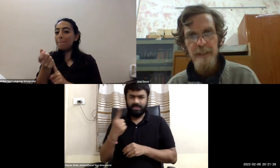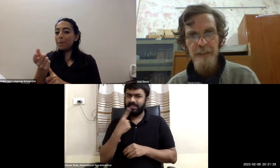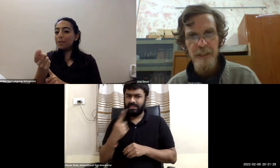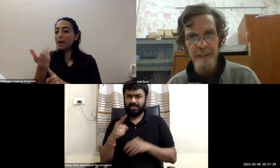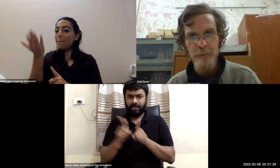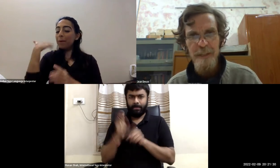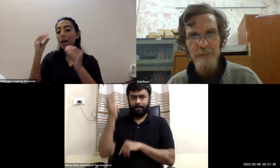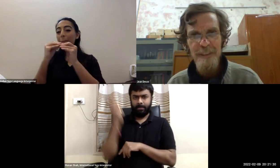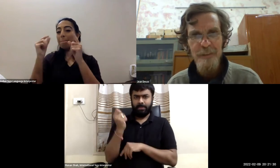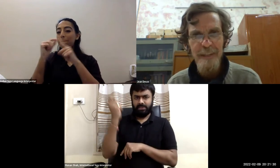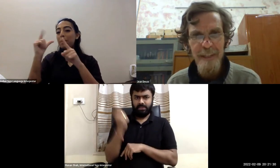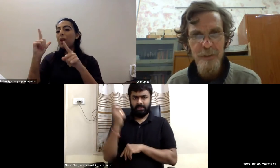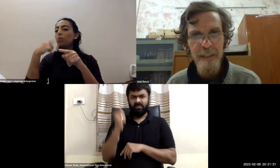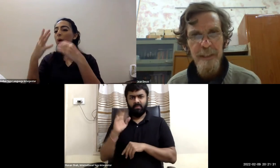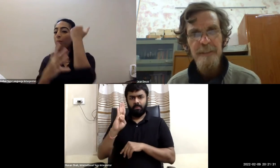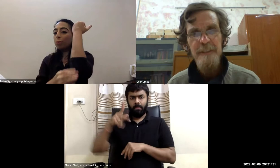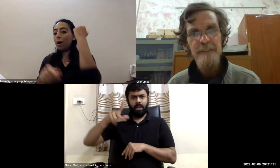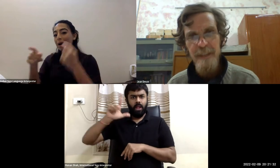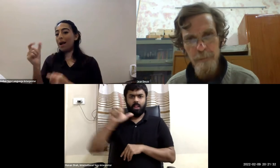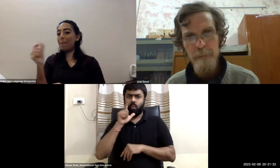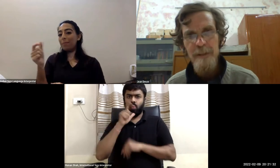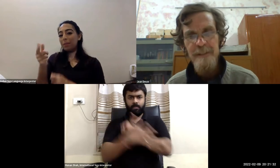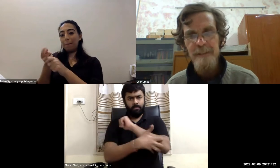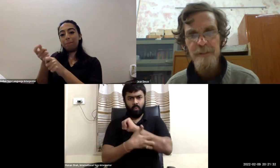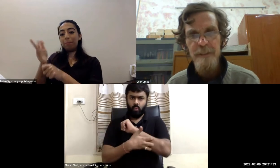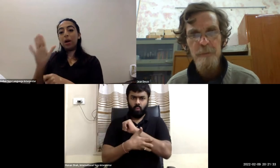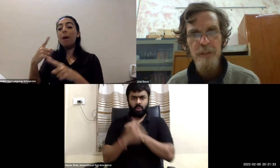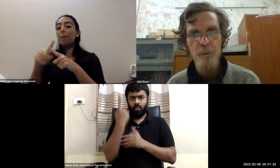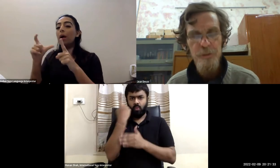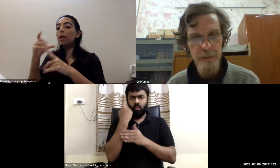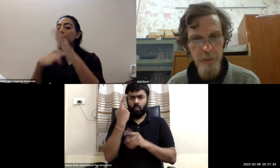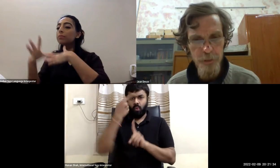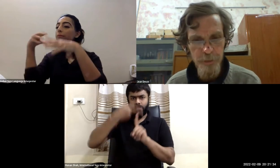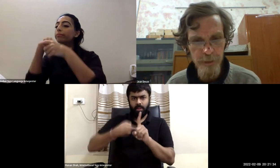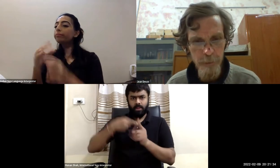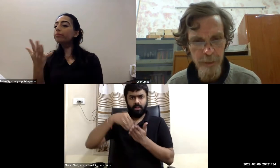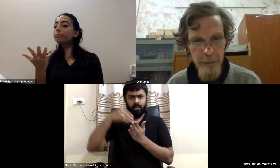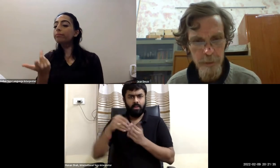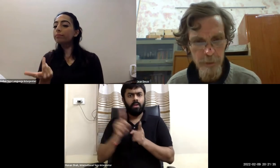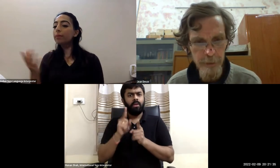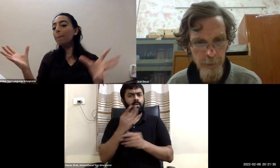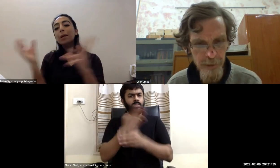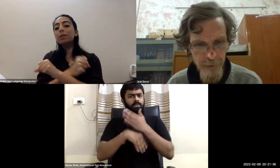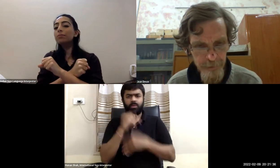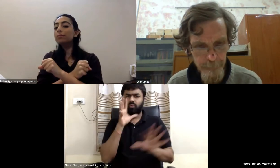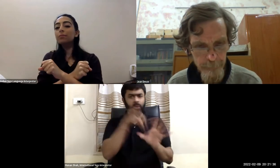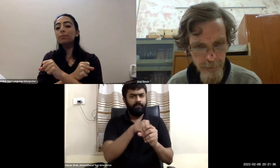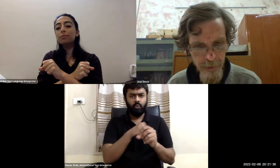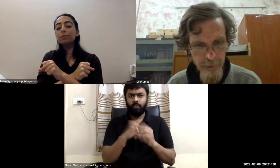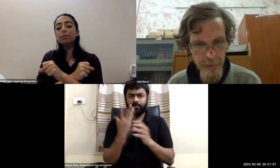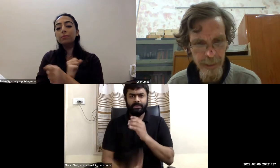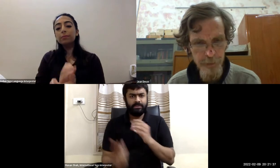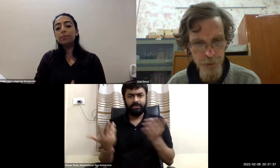in a state like jakhan where i'm sitting right now it is still the bbl census that is being used to determine eligibility to pensions